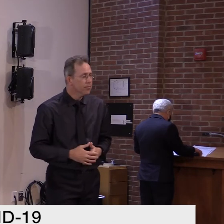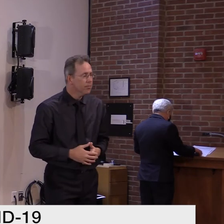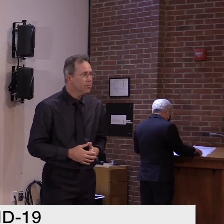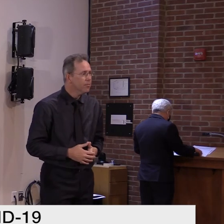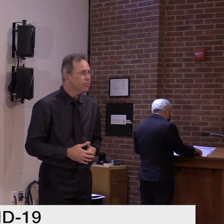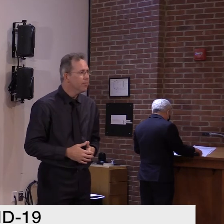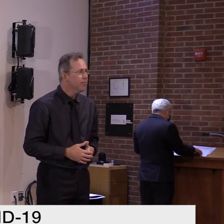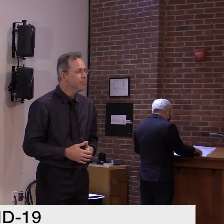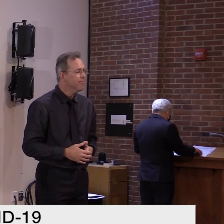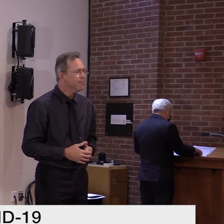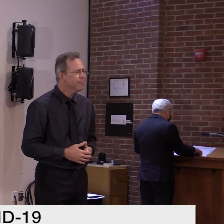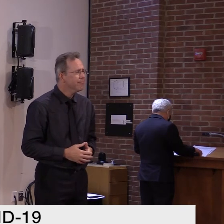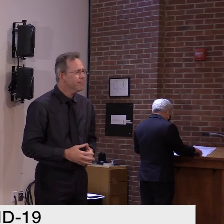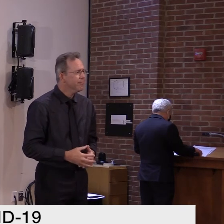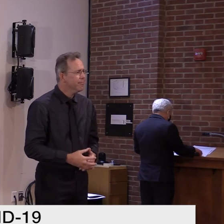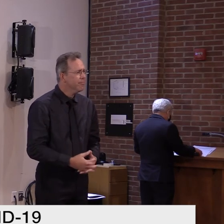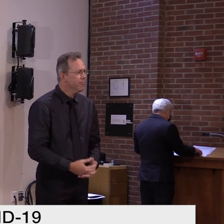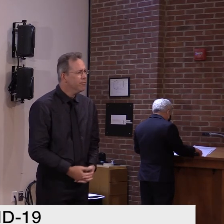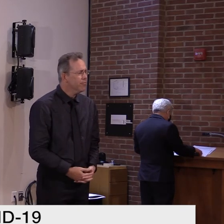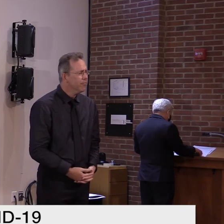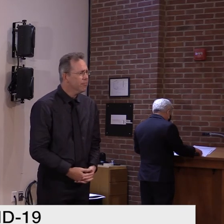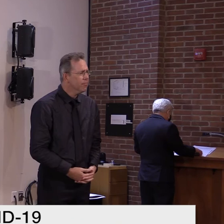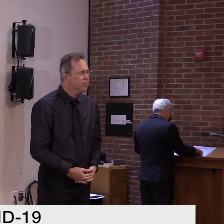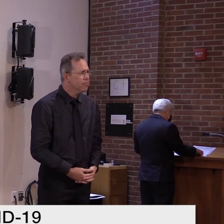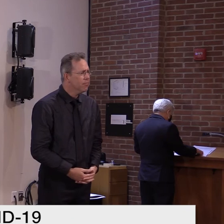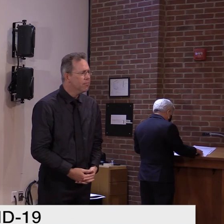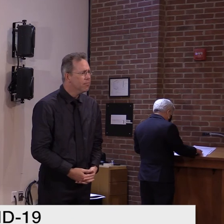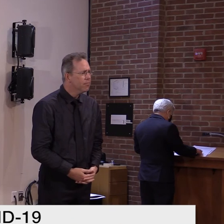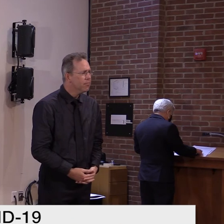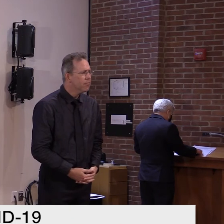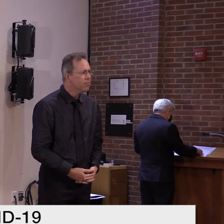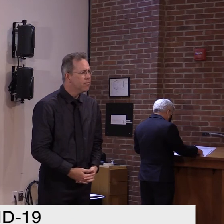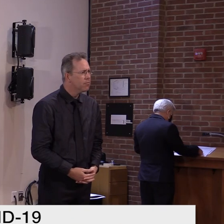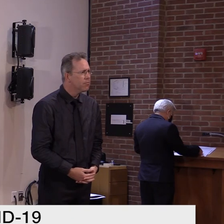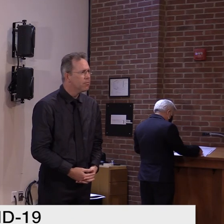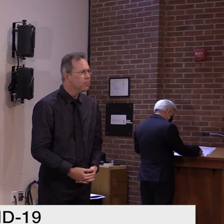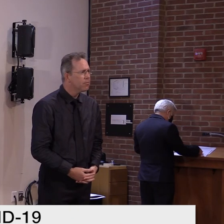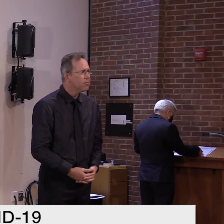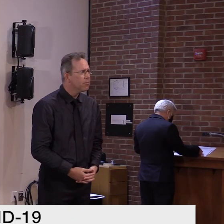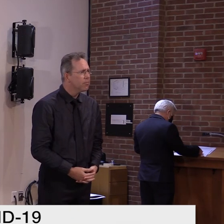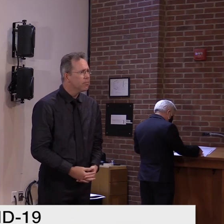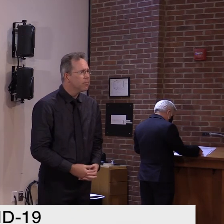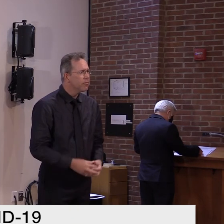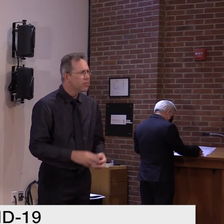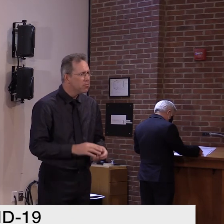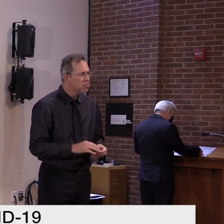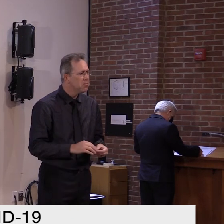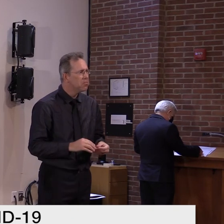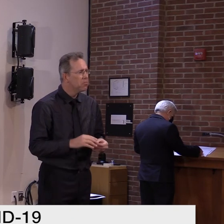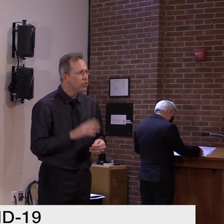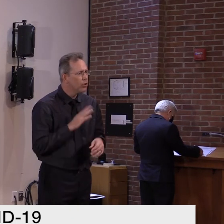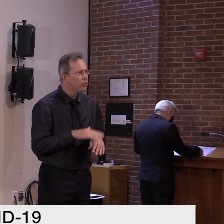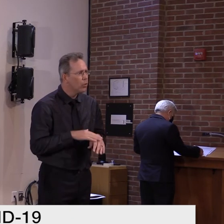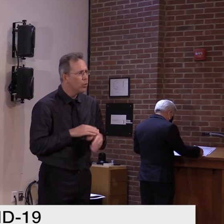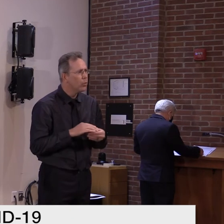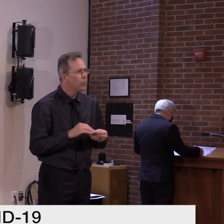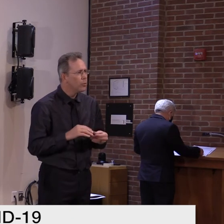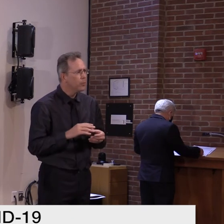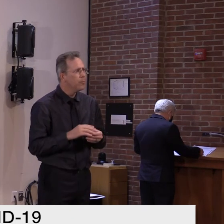Yeah, was wondering about keeping it short, and I see that one outlet had four questioners.